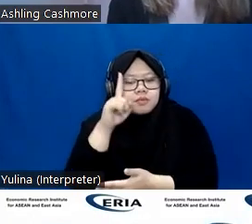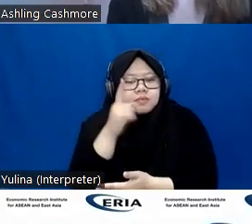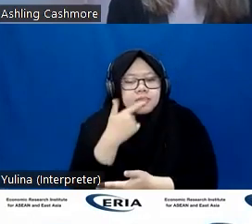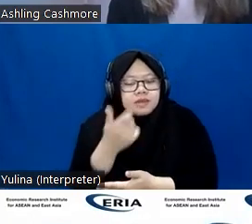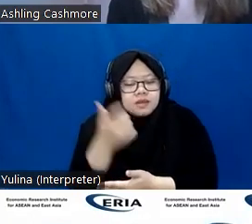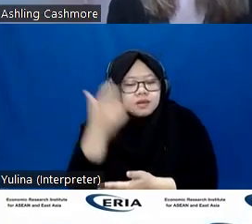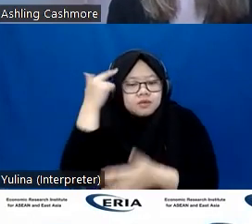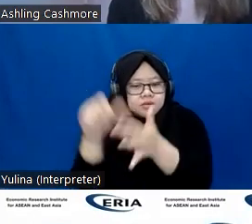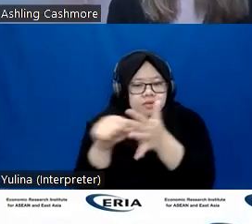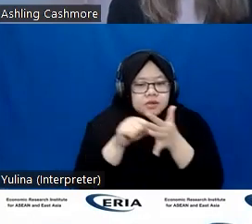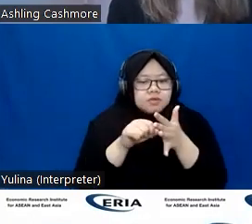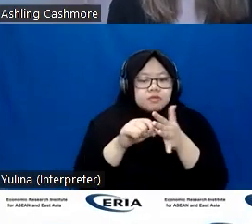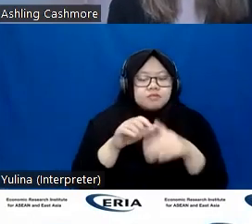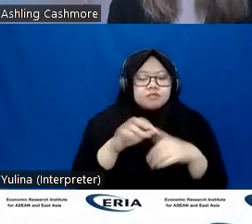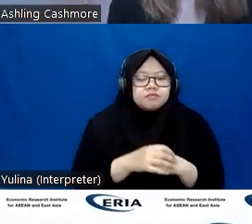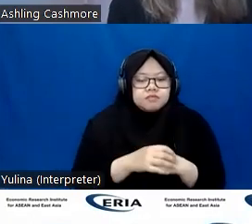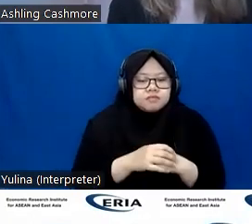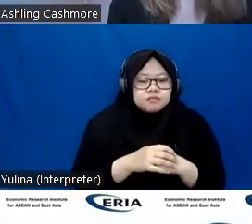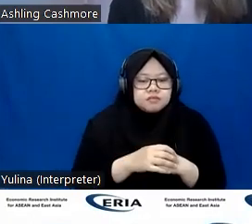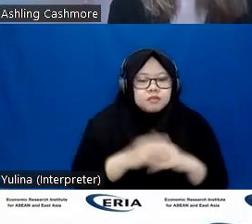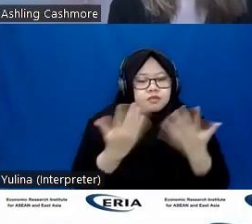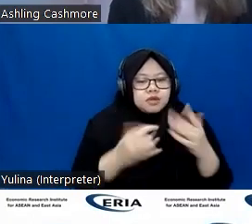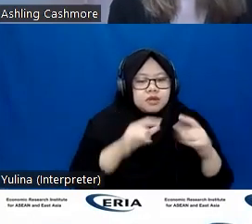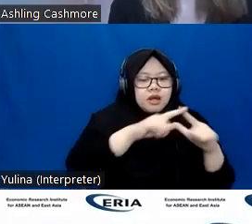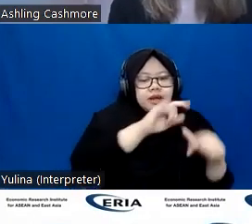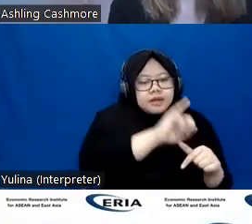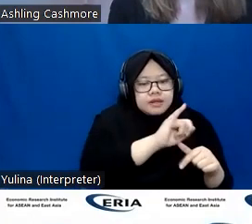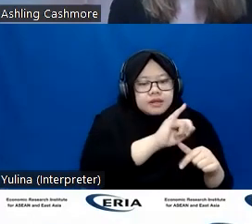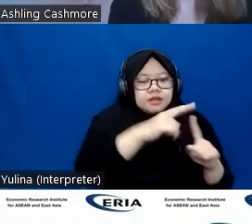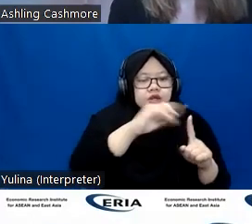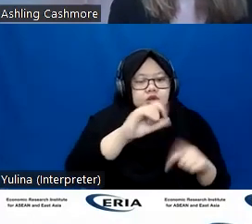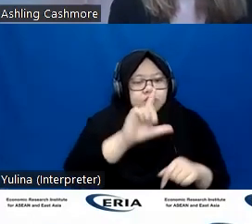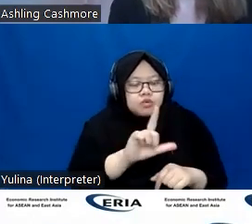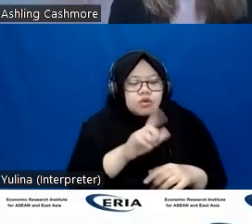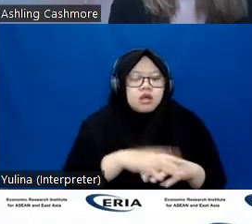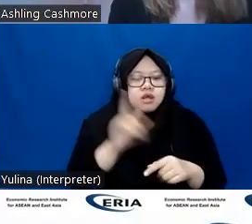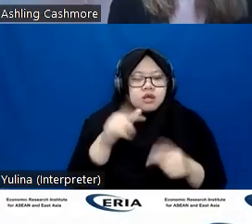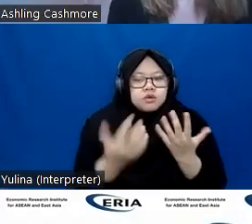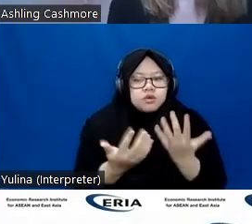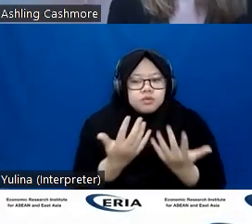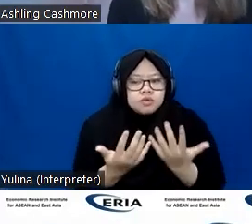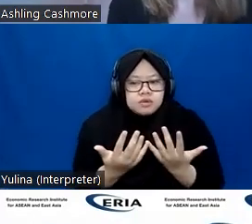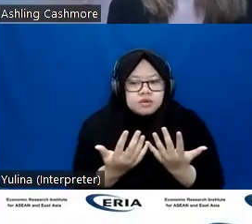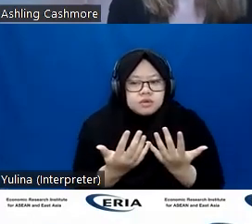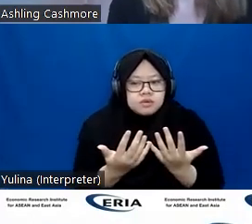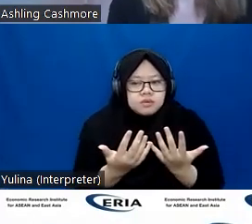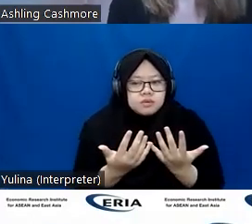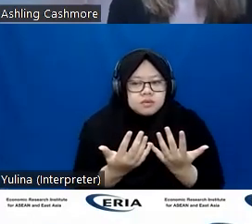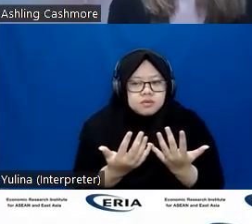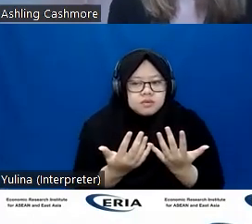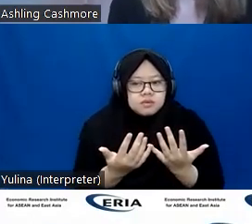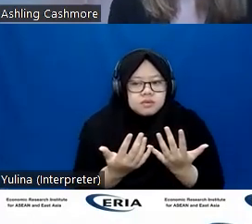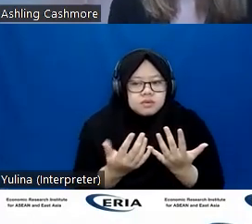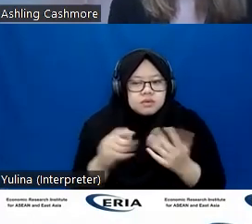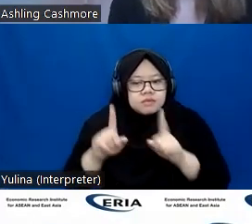So that can be AI powered tools that can address hiring biases, for example, or assistive technology such